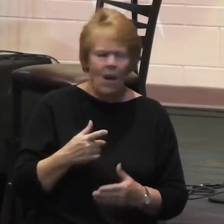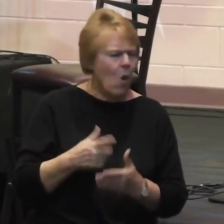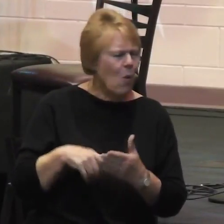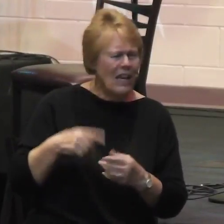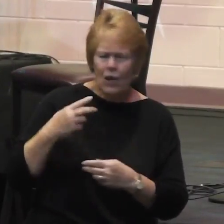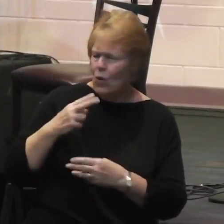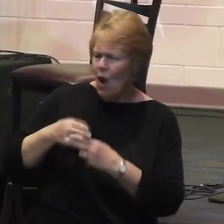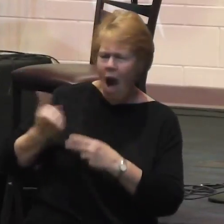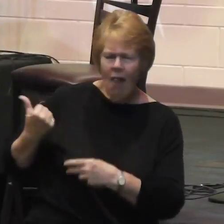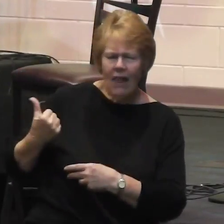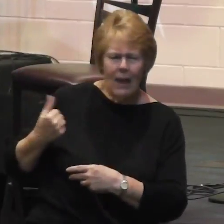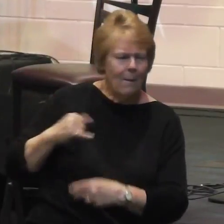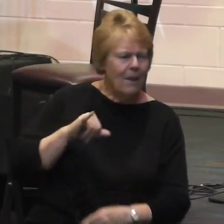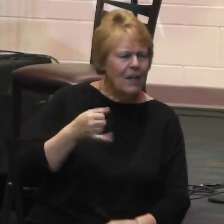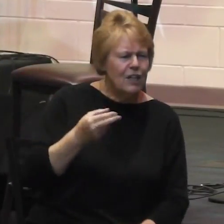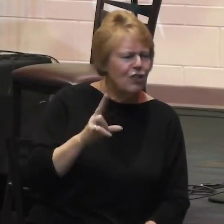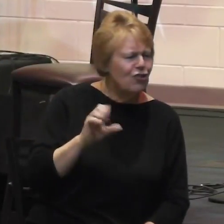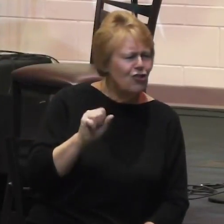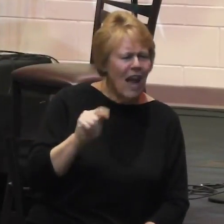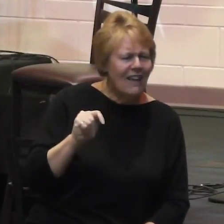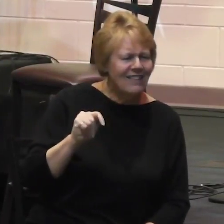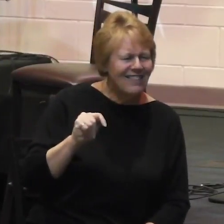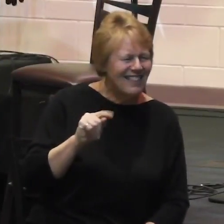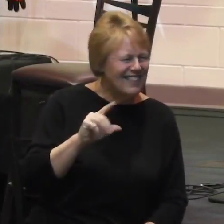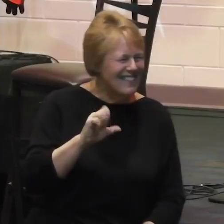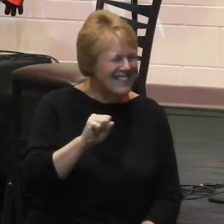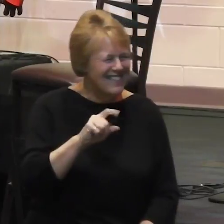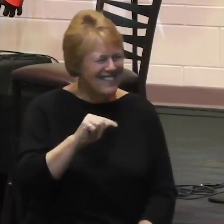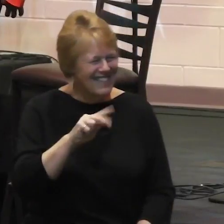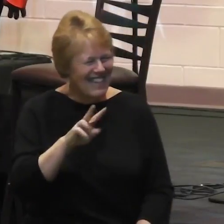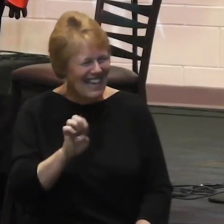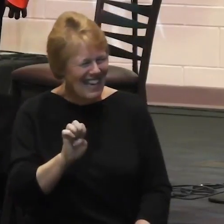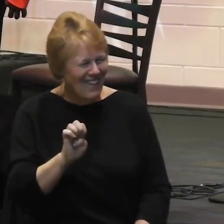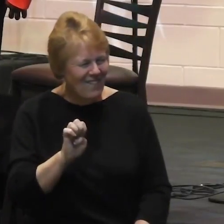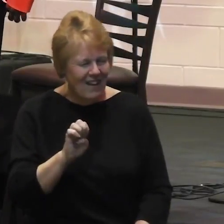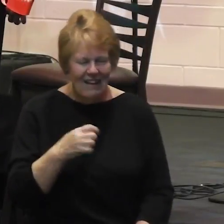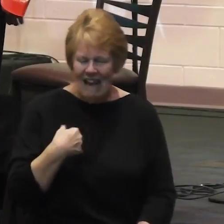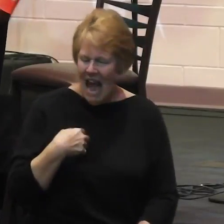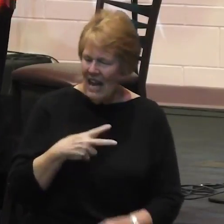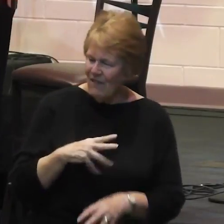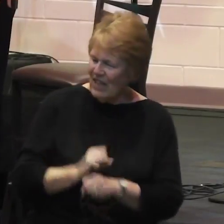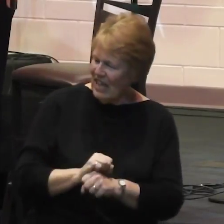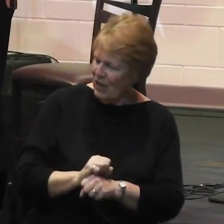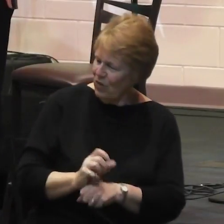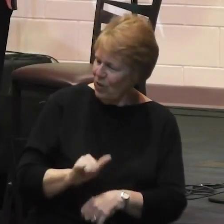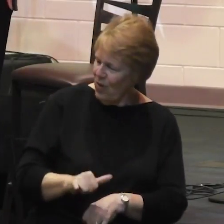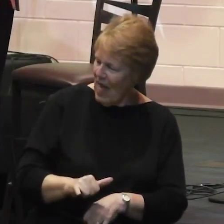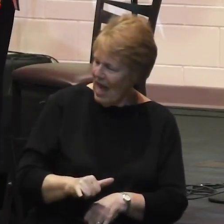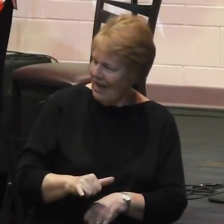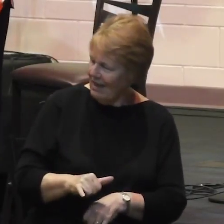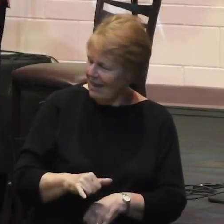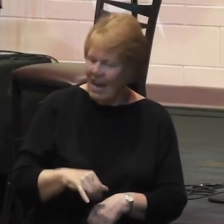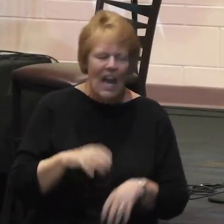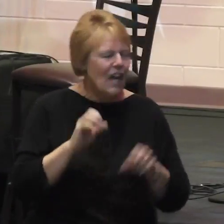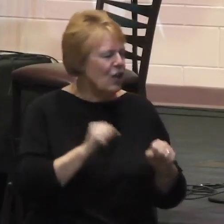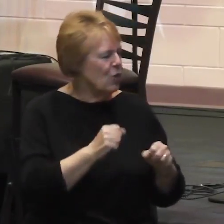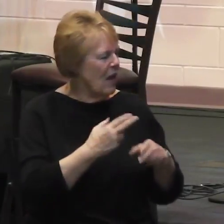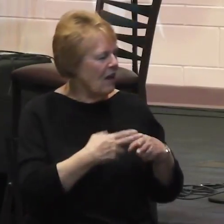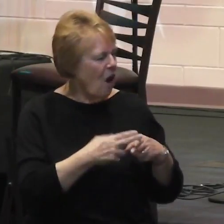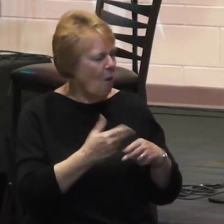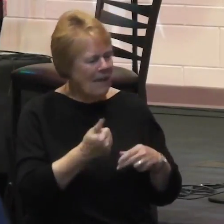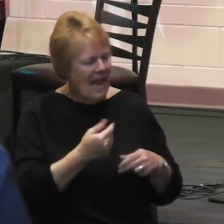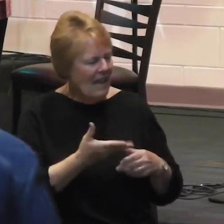Just Steve? Okay. I'll try and get used to that. You can come. You can come. Anything you want.